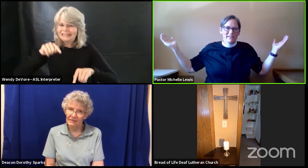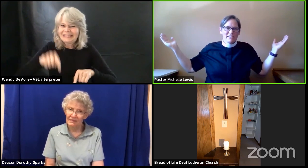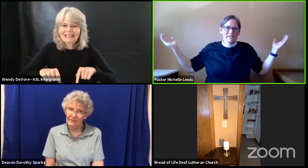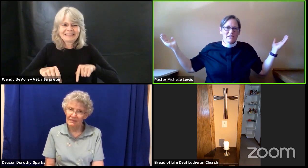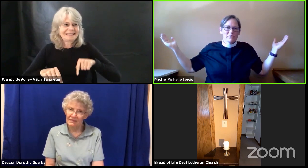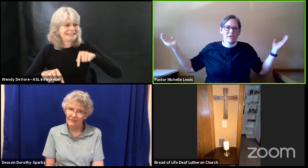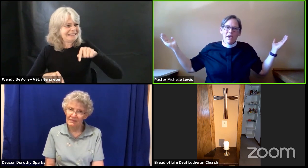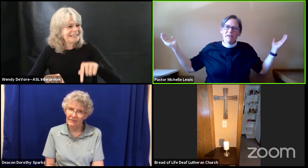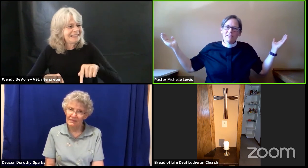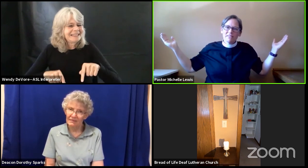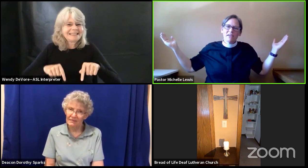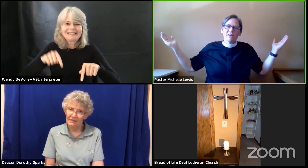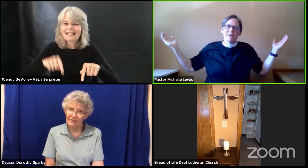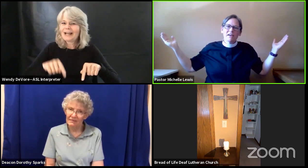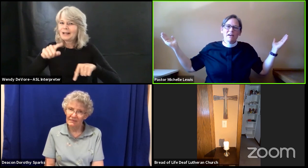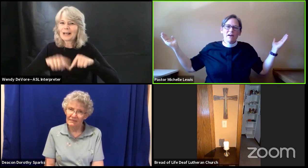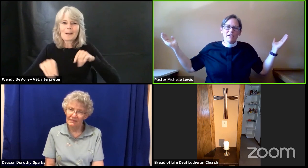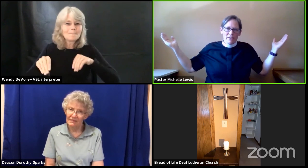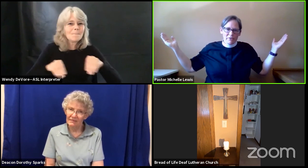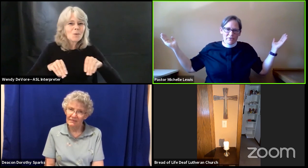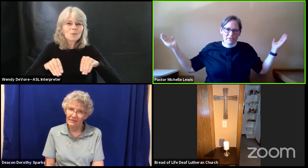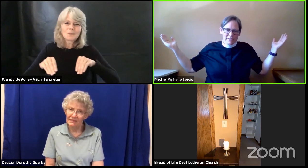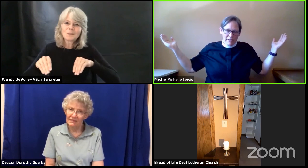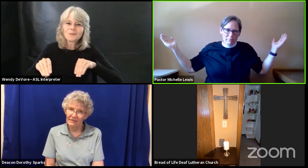like you can't take another step.